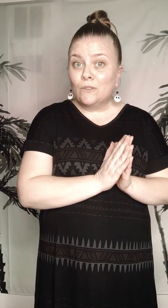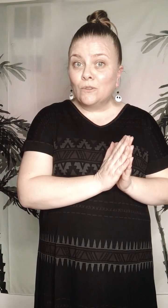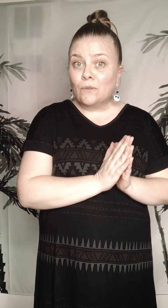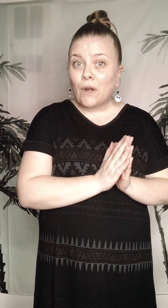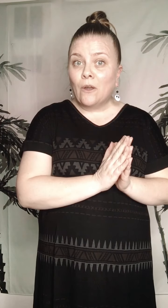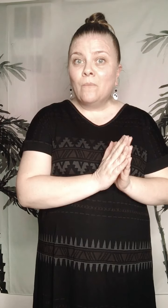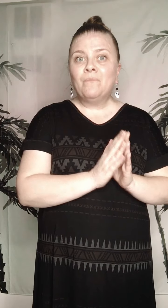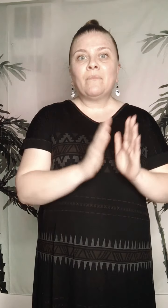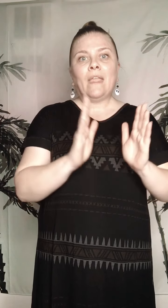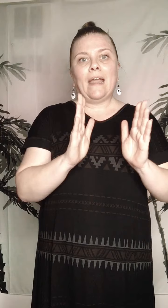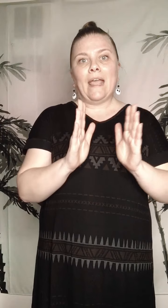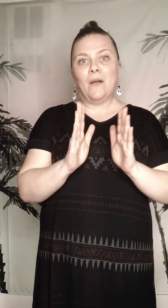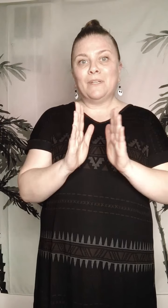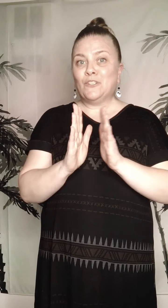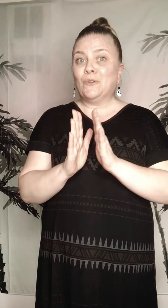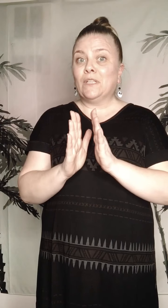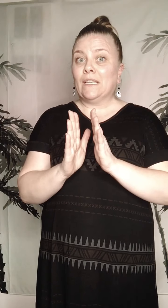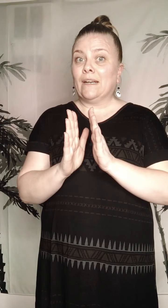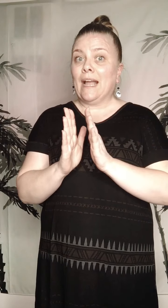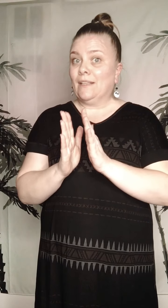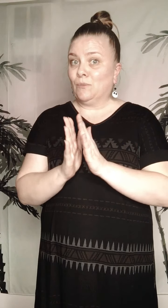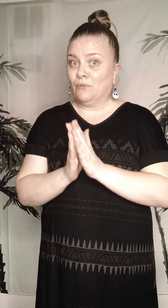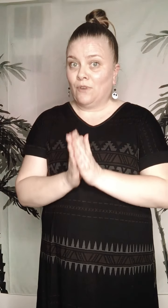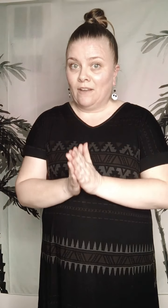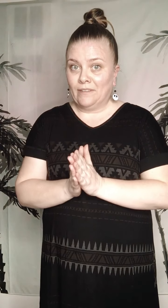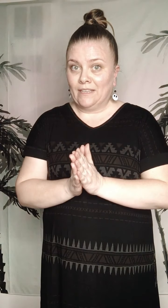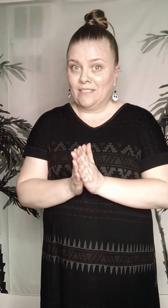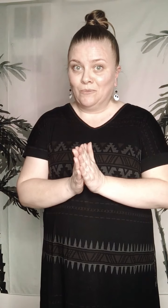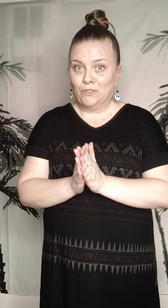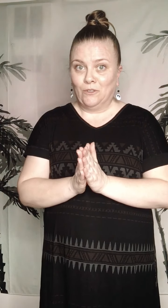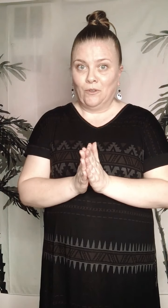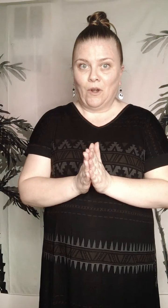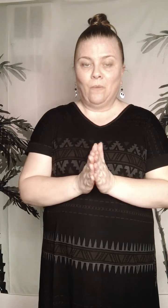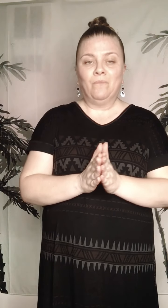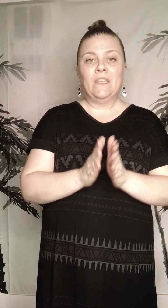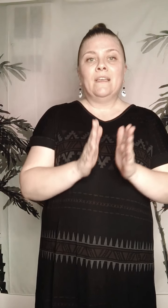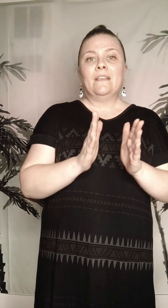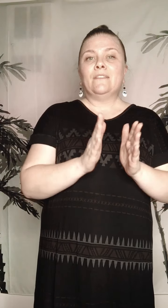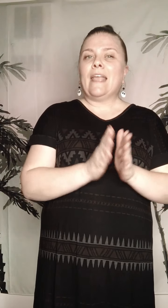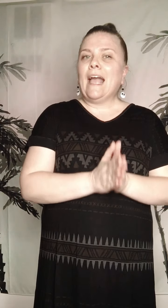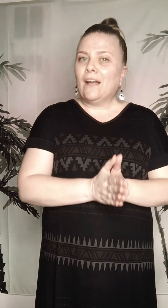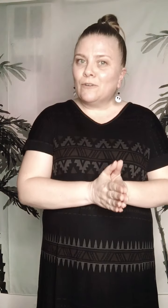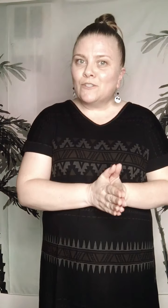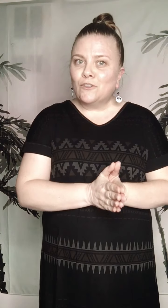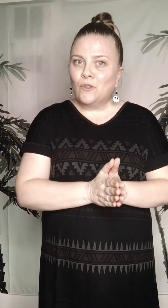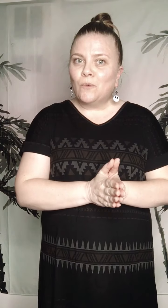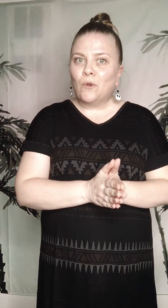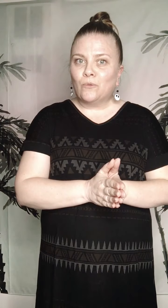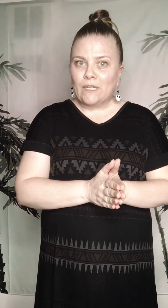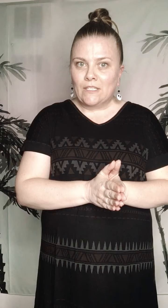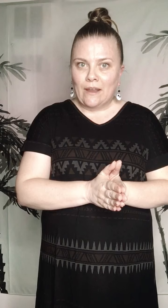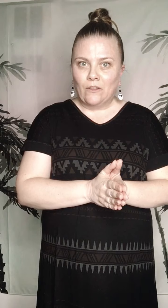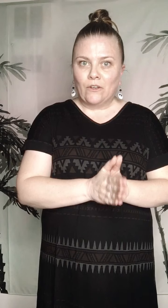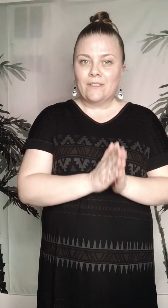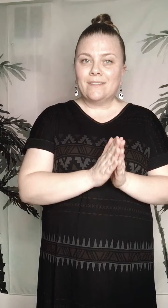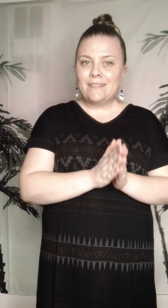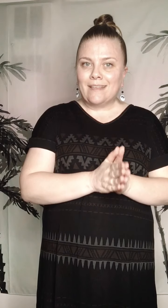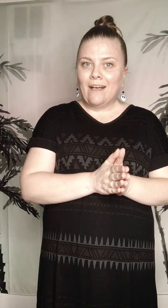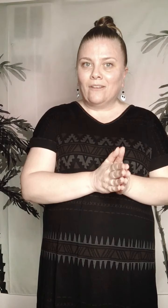LuLaRoe and how much you clear as profit with LuLaRoe. So the average LuLaRoe retailer sells